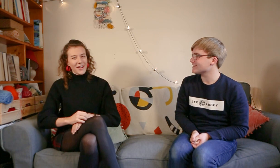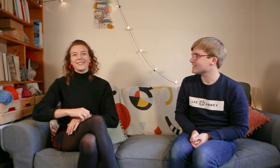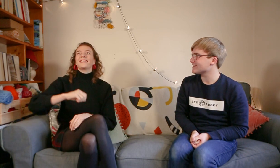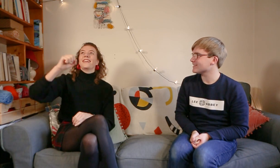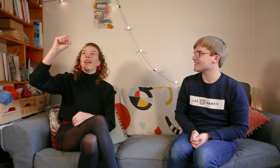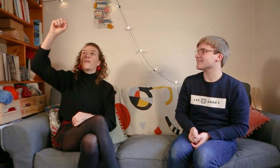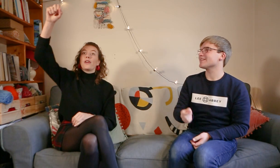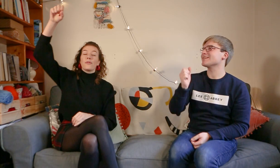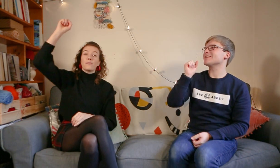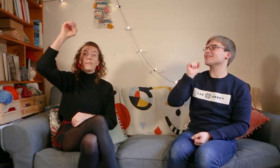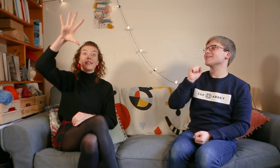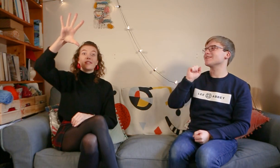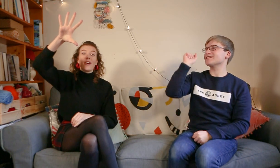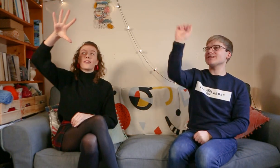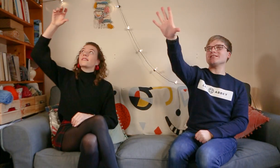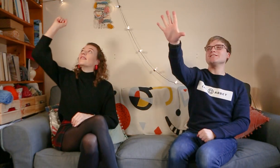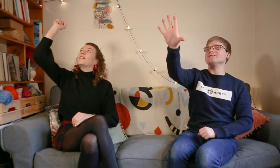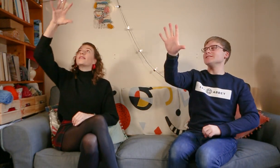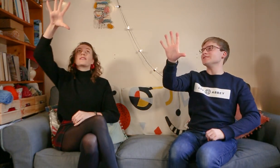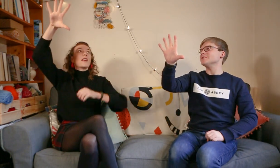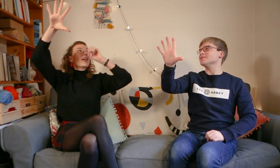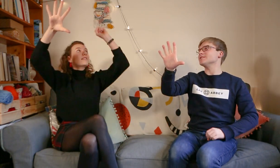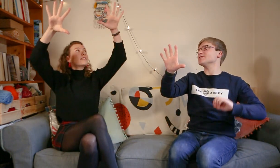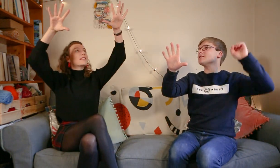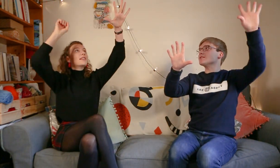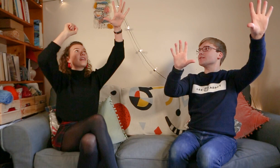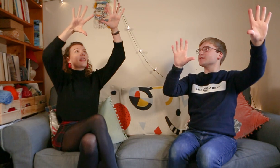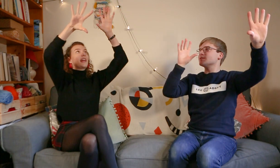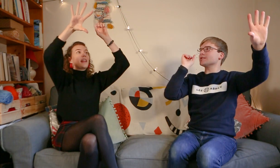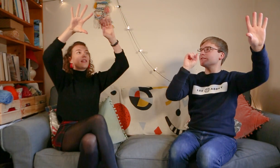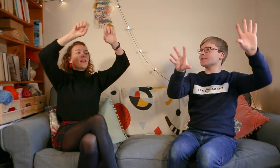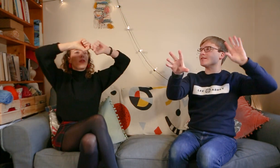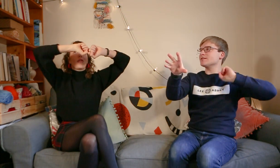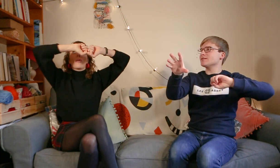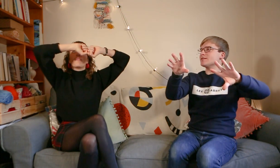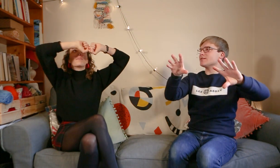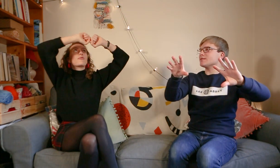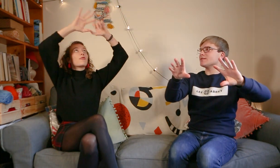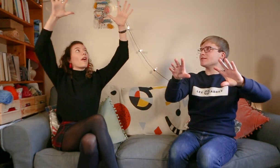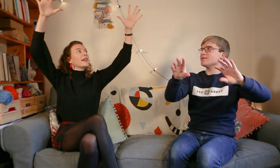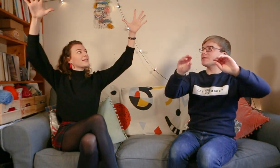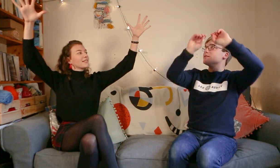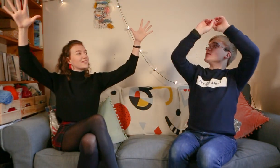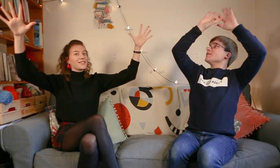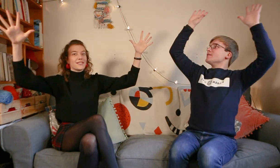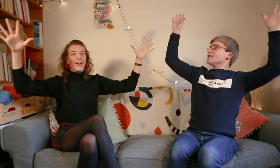Great. We go big stars. Stars in the bright sky.